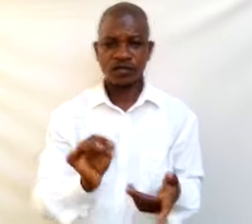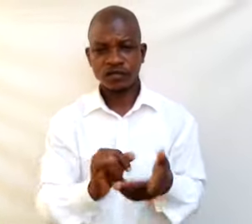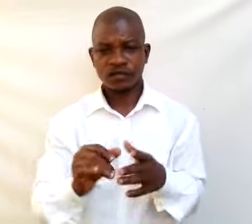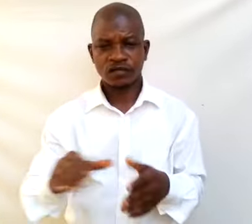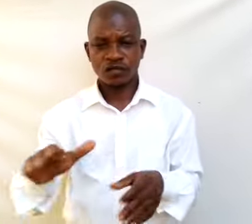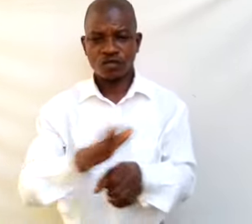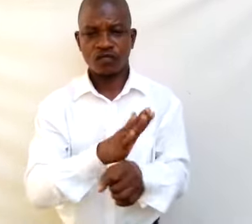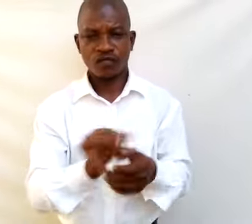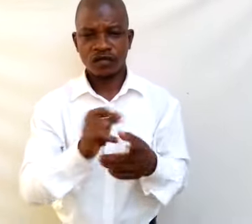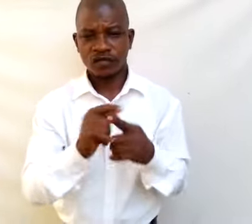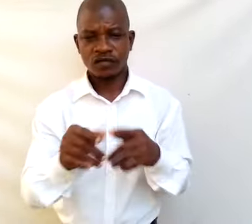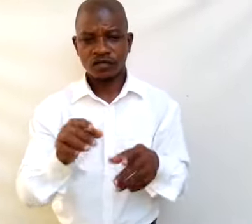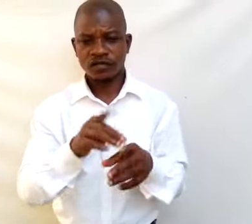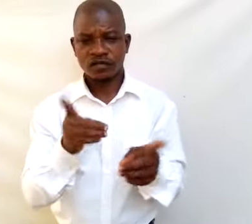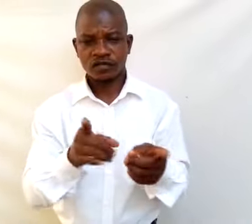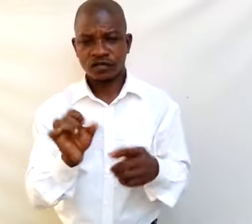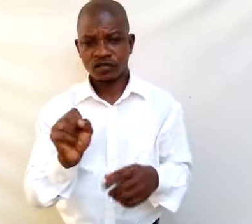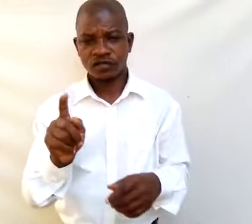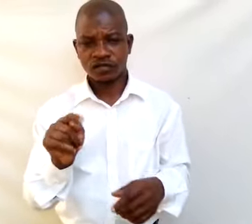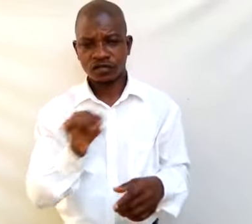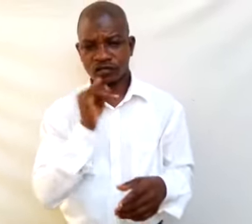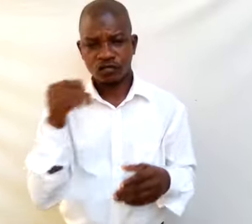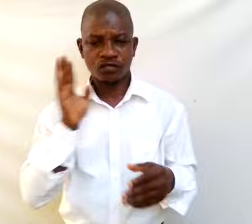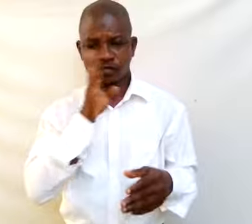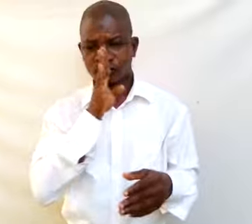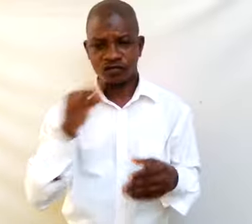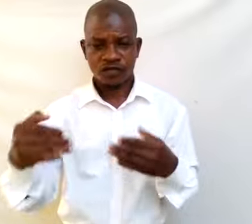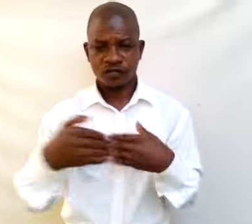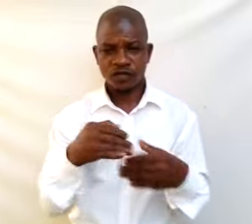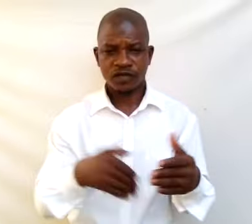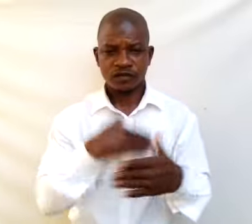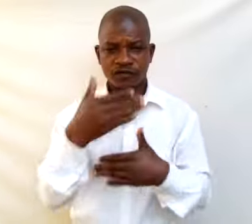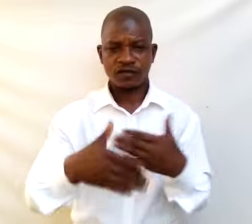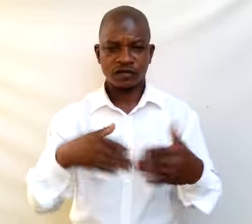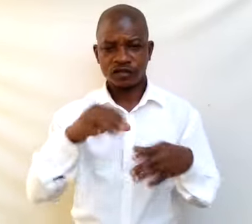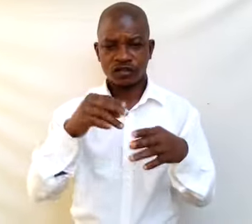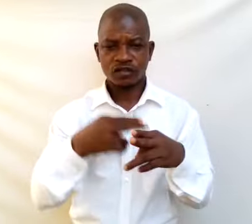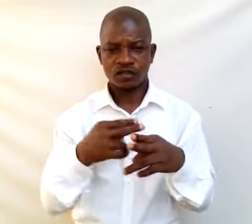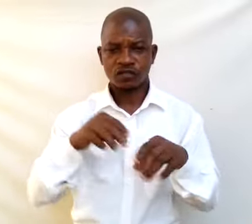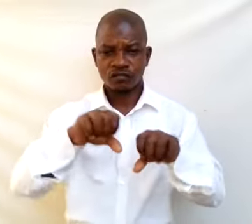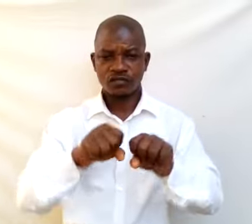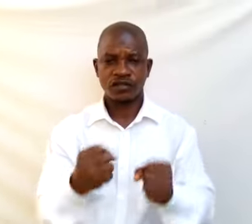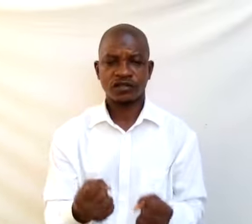determined. We will be back after the short break. started. o Thank you.